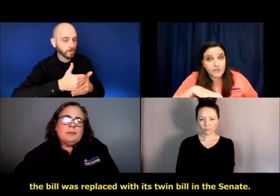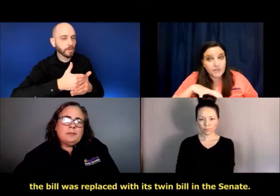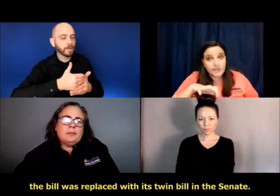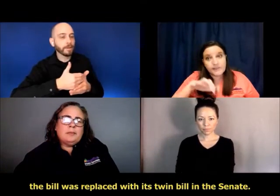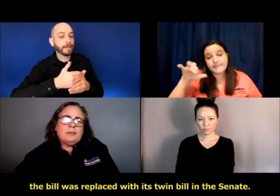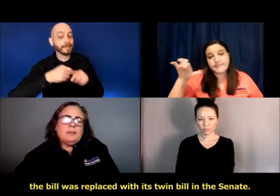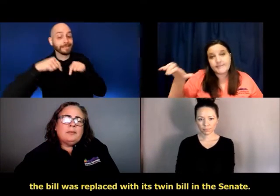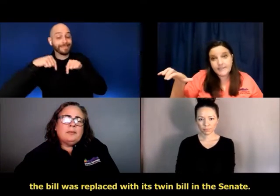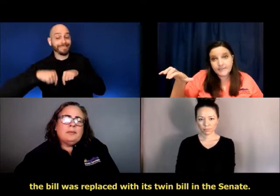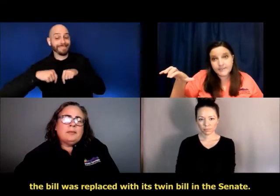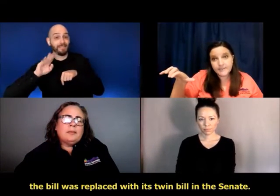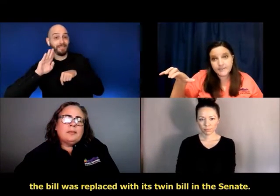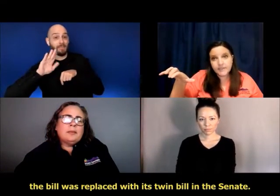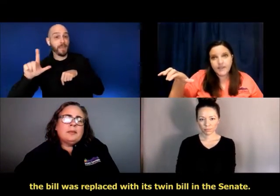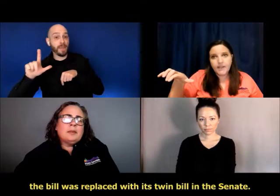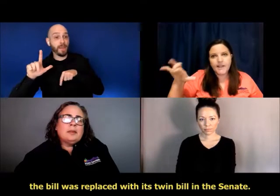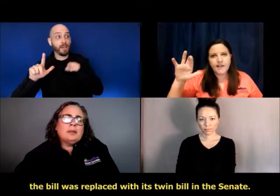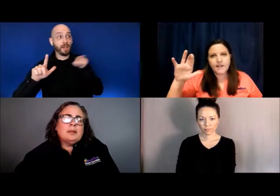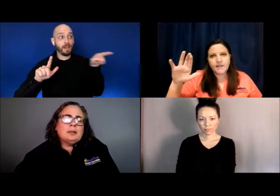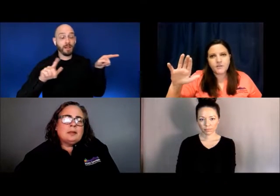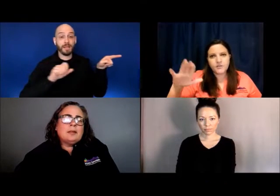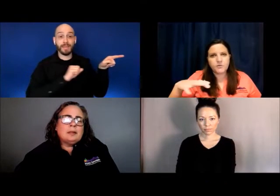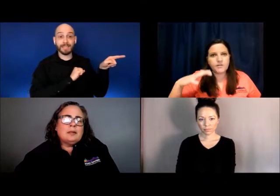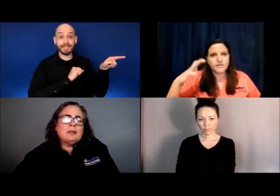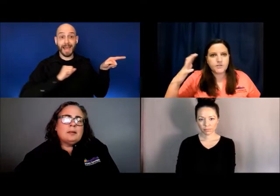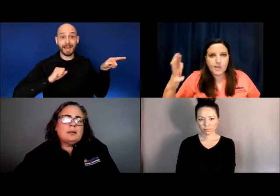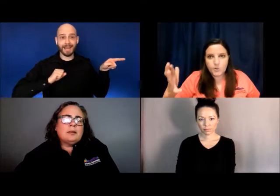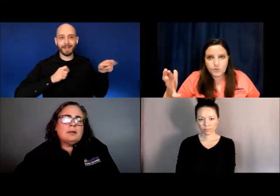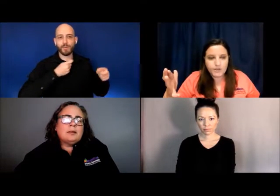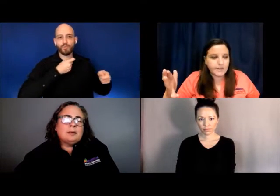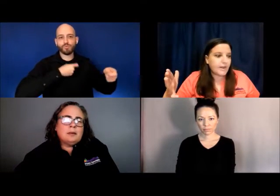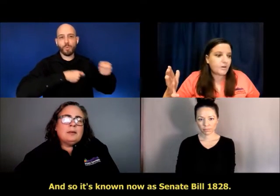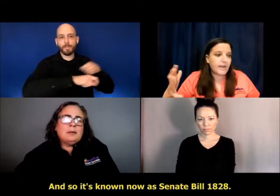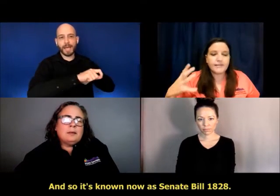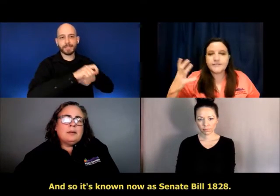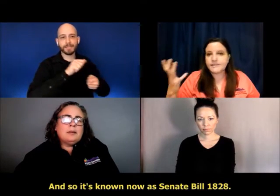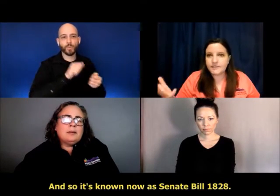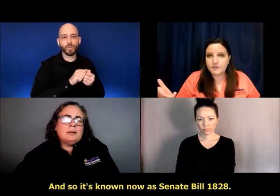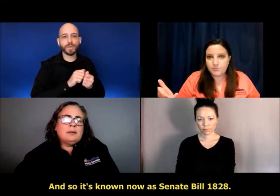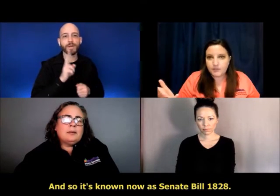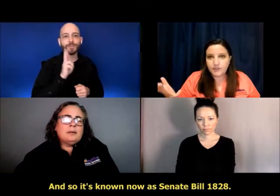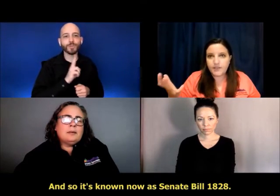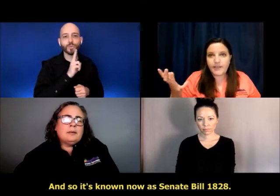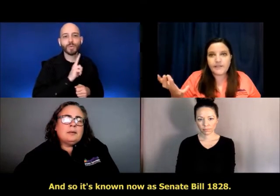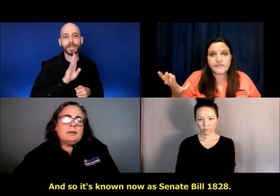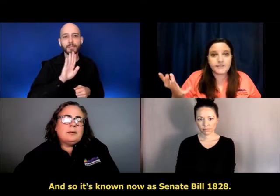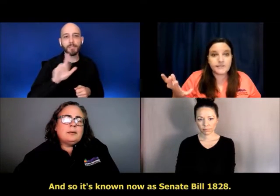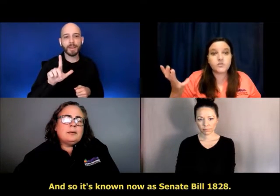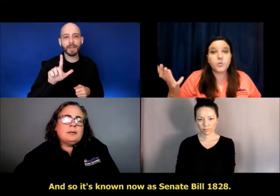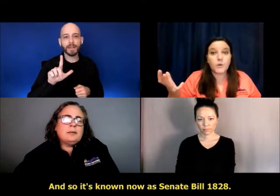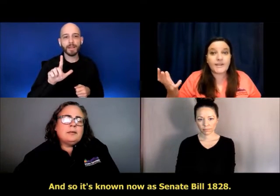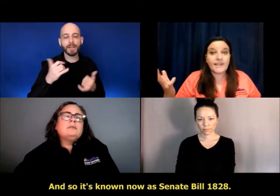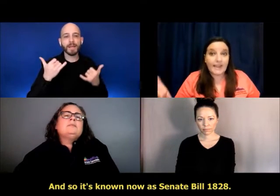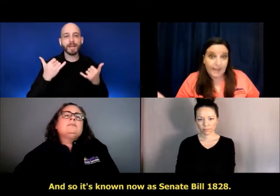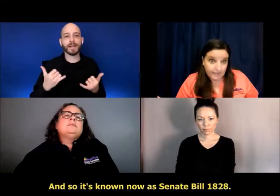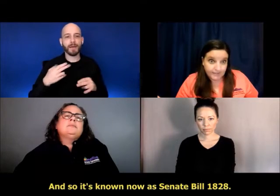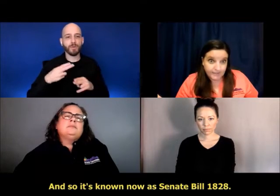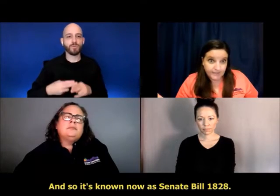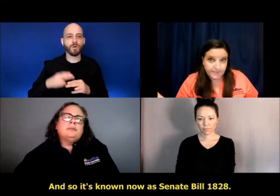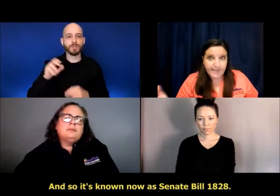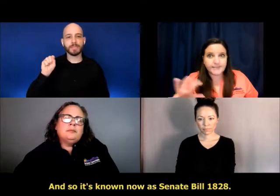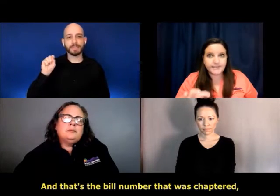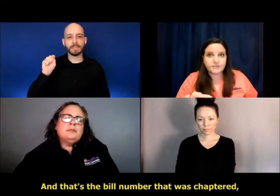twin bill in the Senate. And so it's known now as Senate bill 1828.